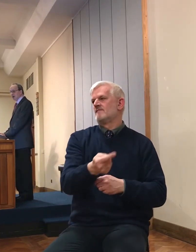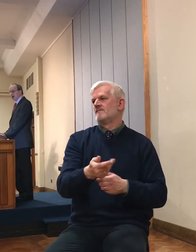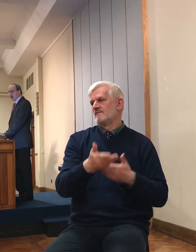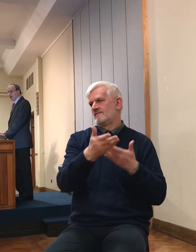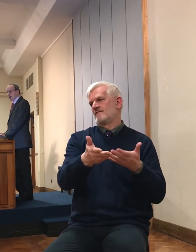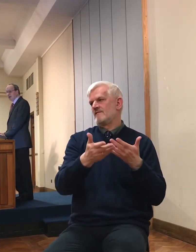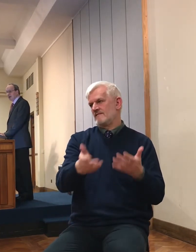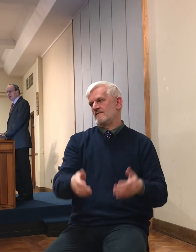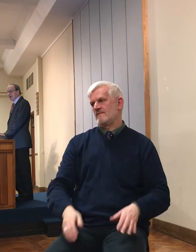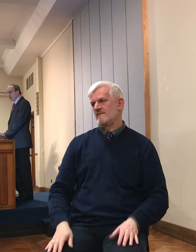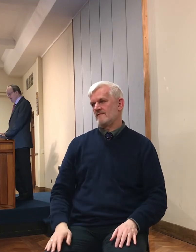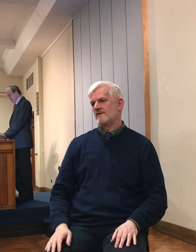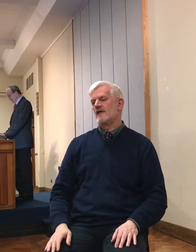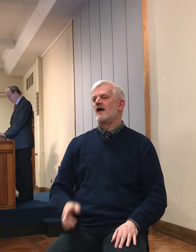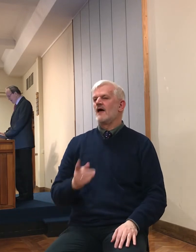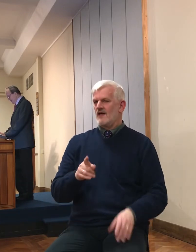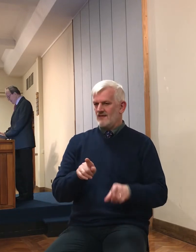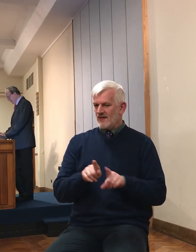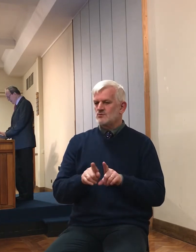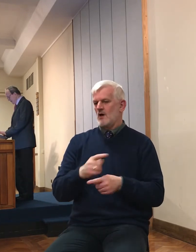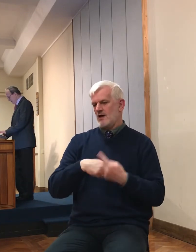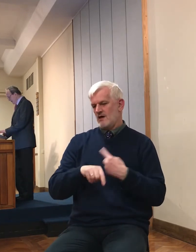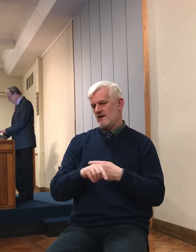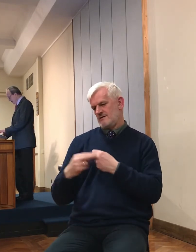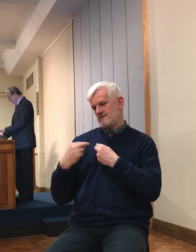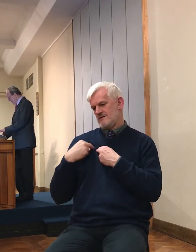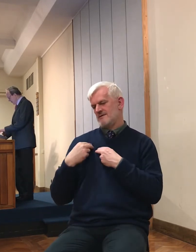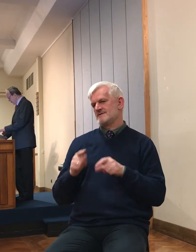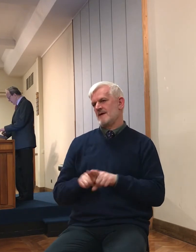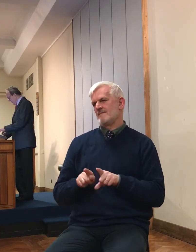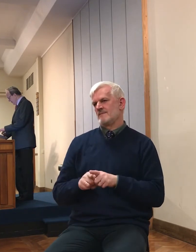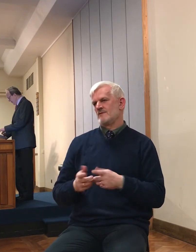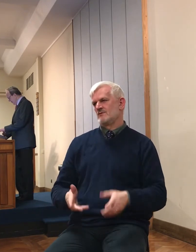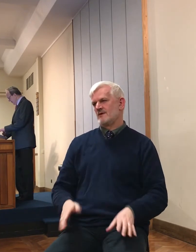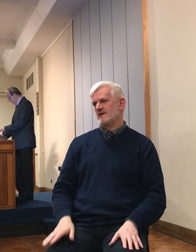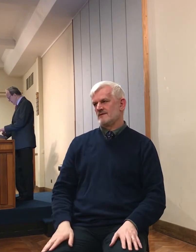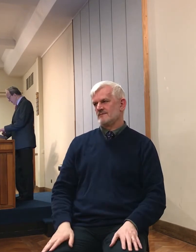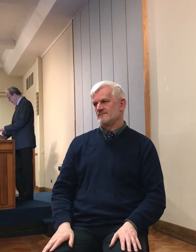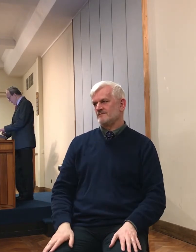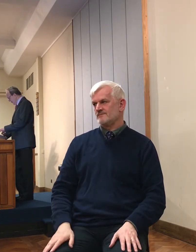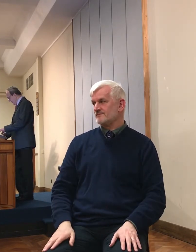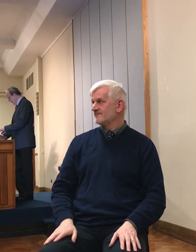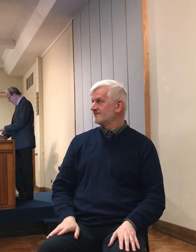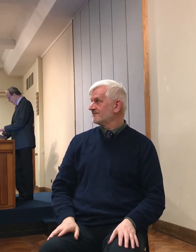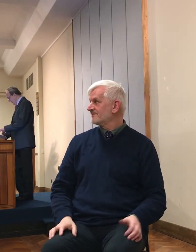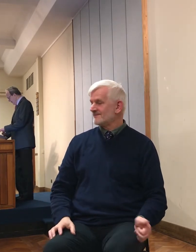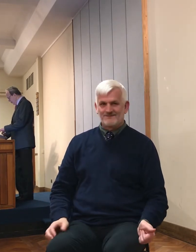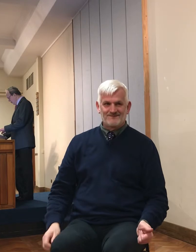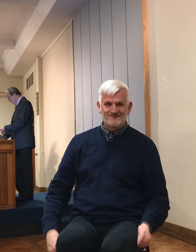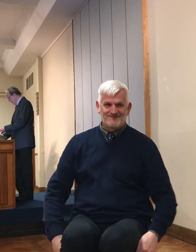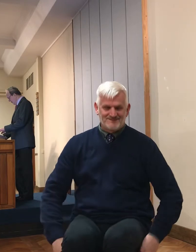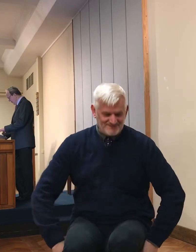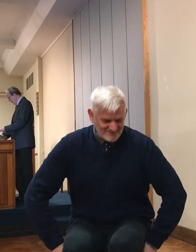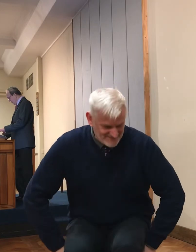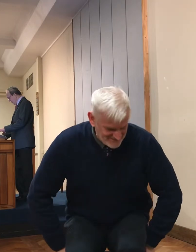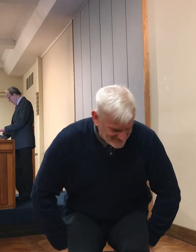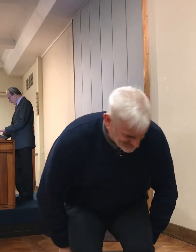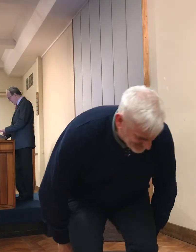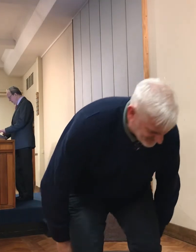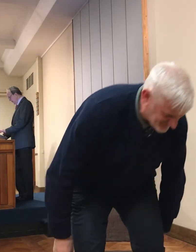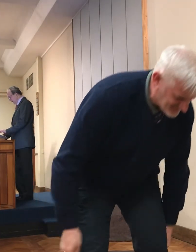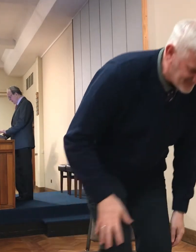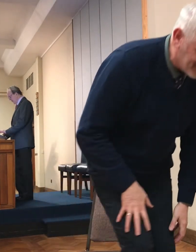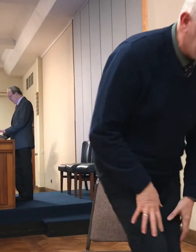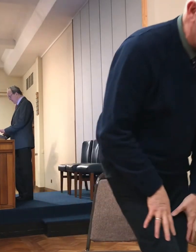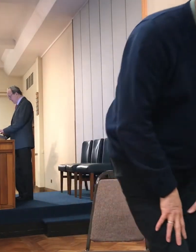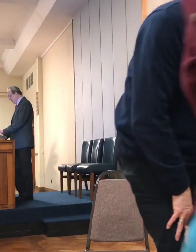to grasp that today. So there's much to be learned from the way it all happened and